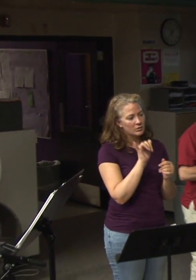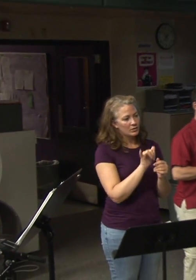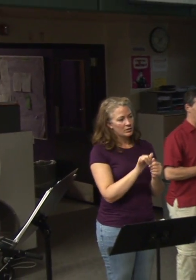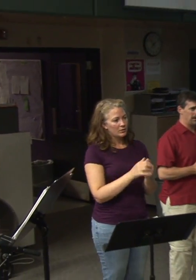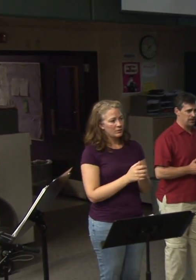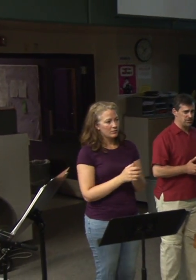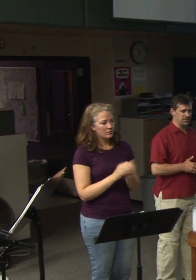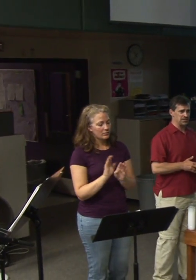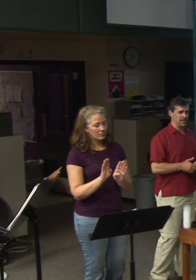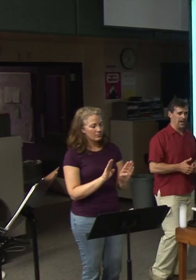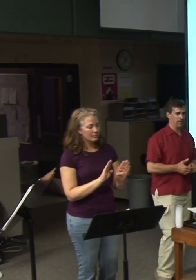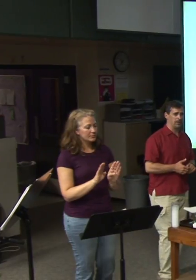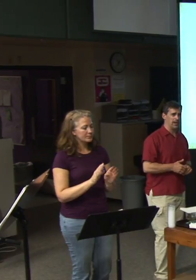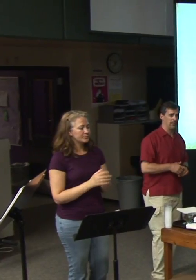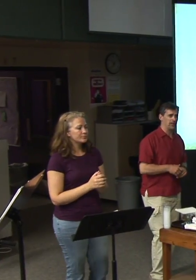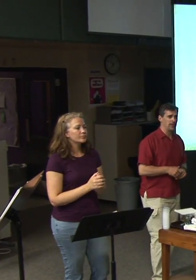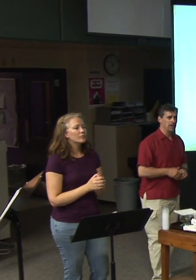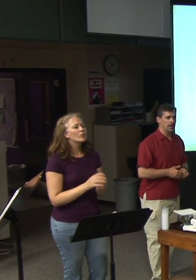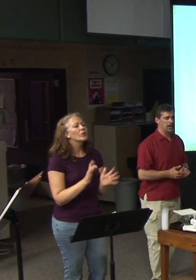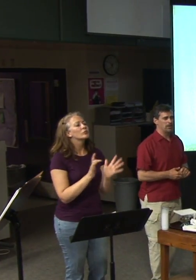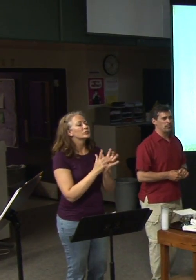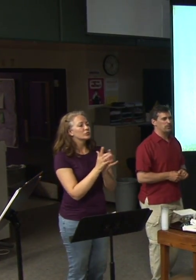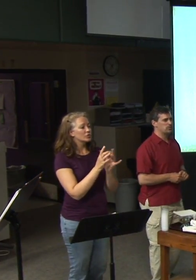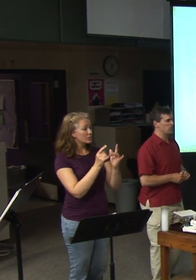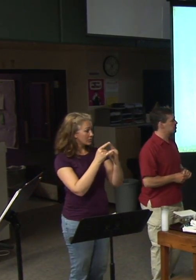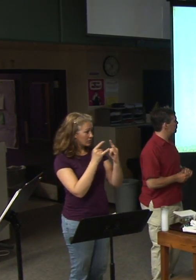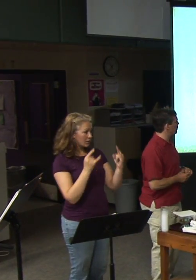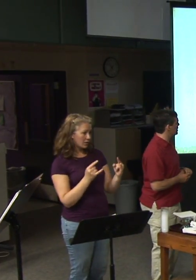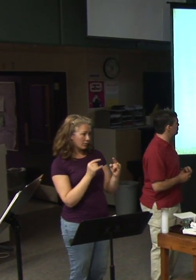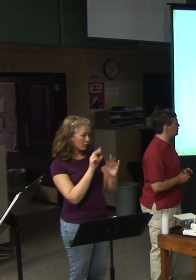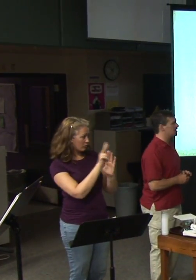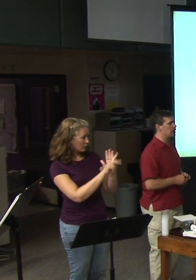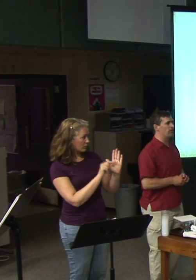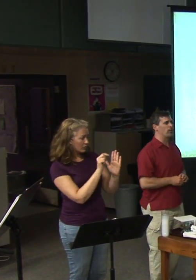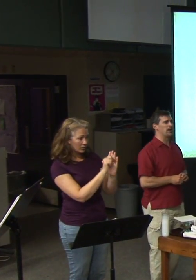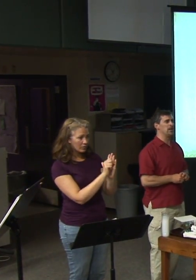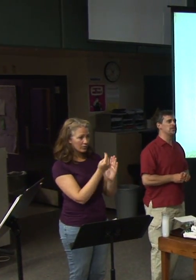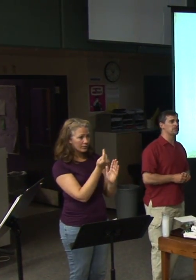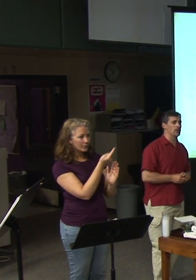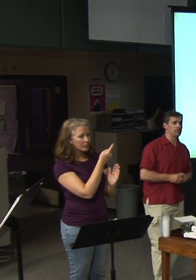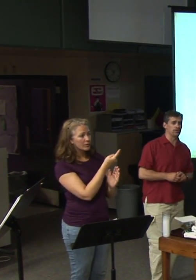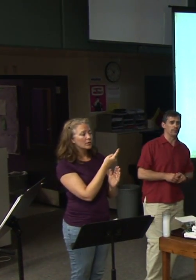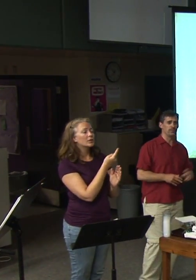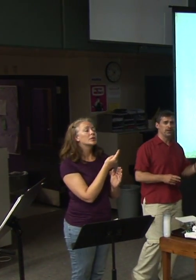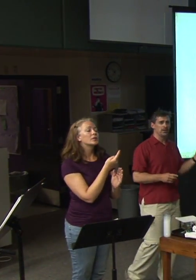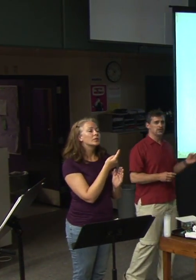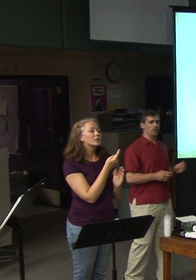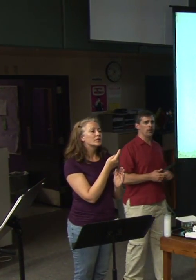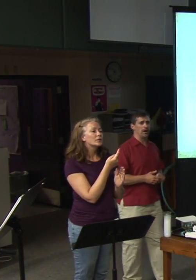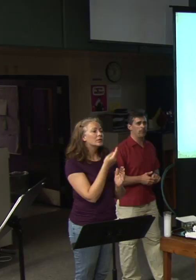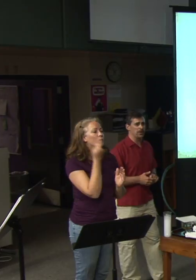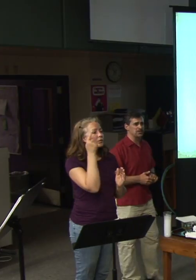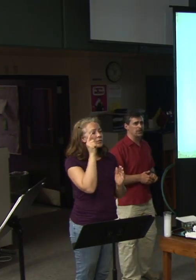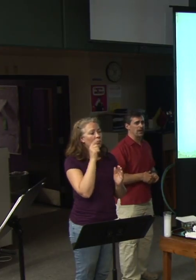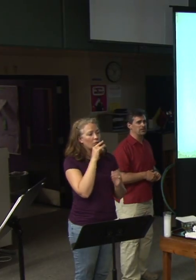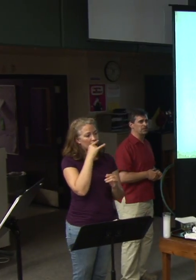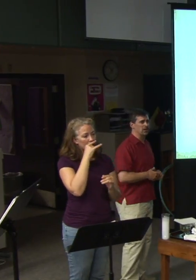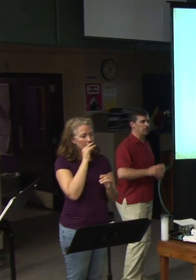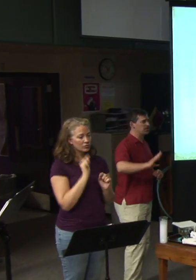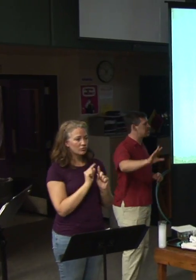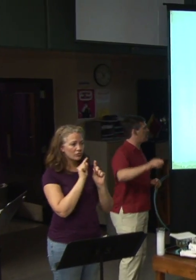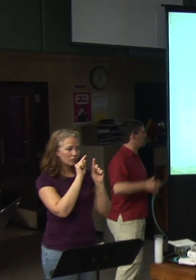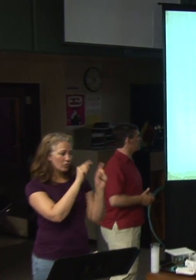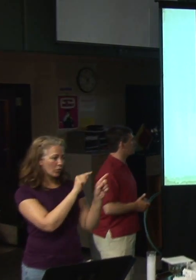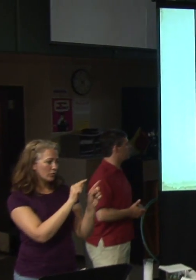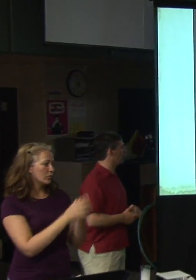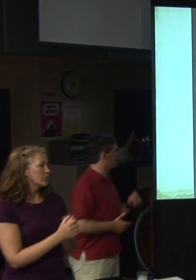documentary of a Jesus camp, a camp that a church has put together for kids to go to. So if we can start that, I'll just